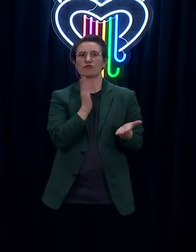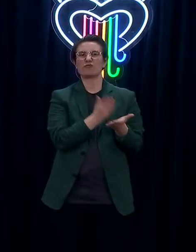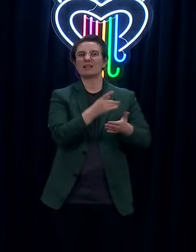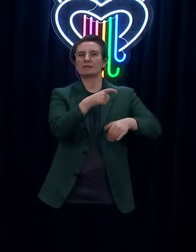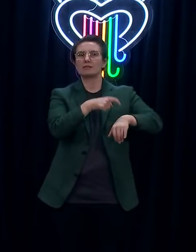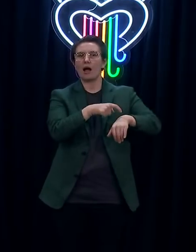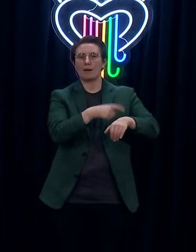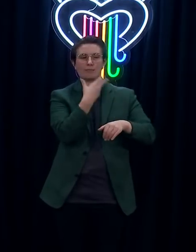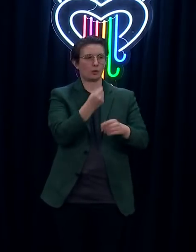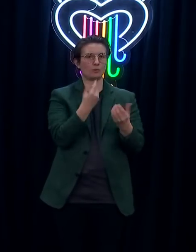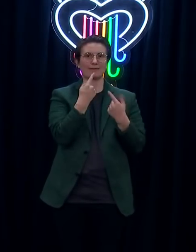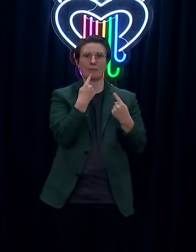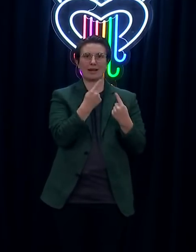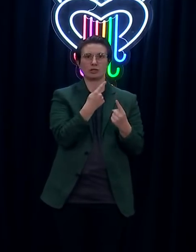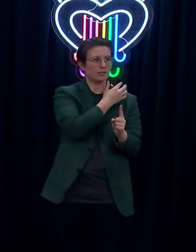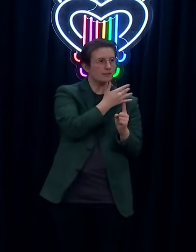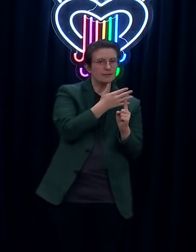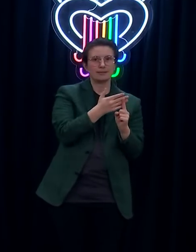outbreak has been managed,